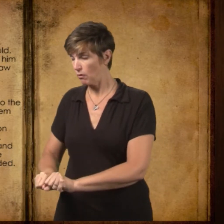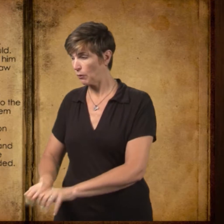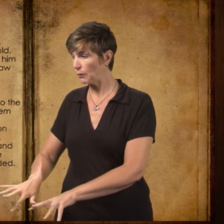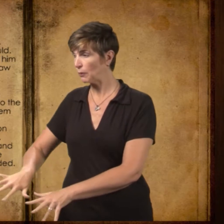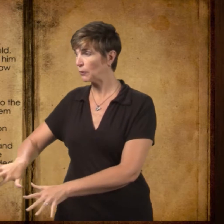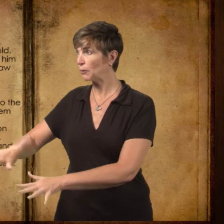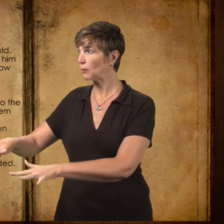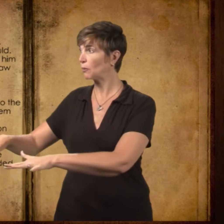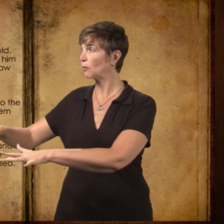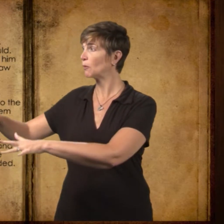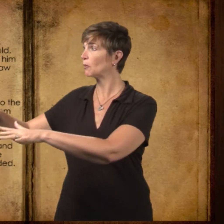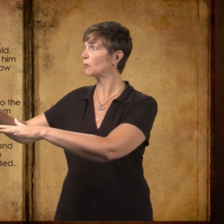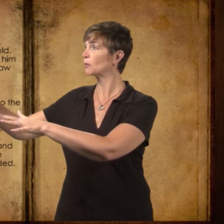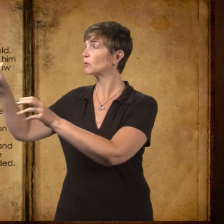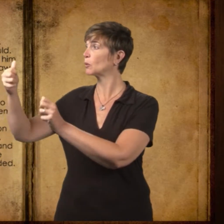where the breeze caught them and lifted them off.